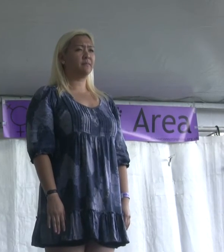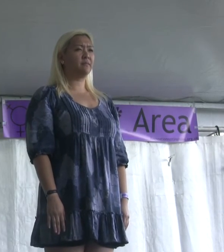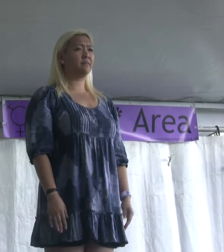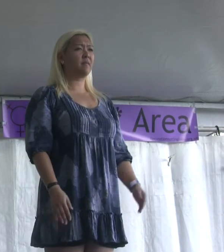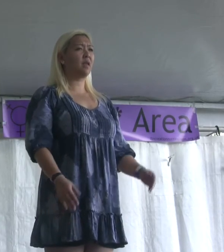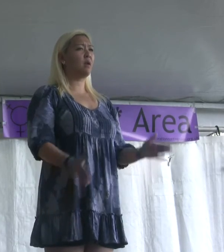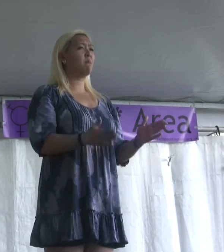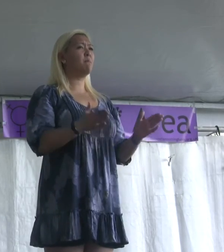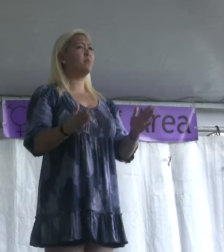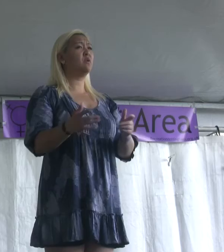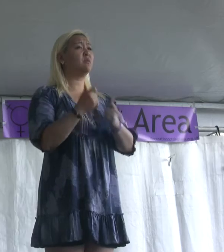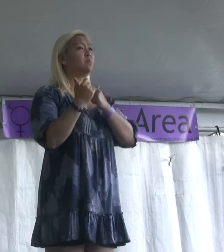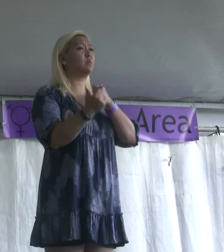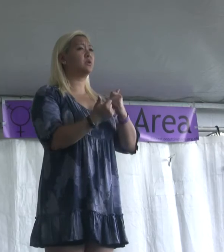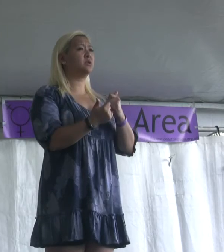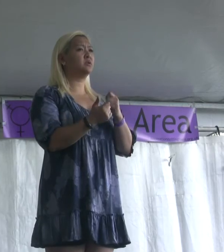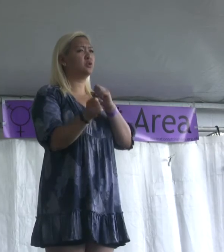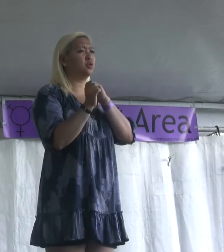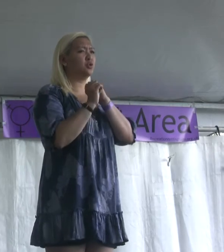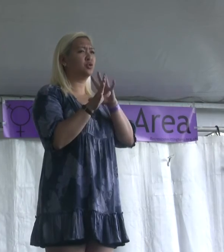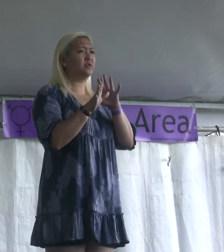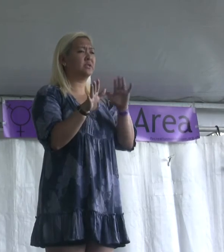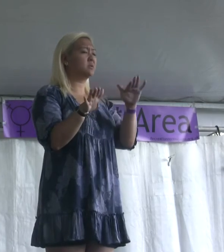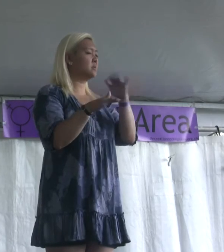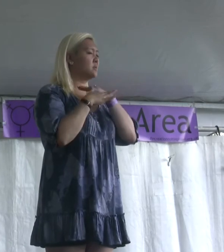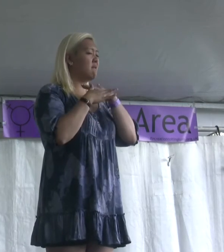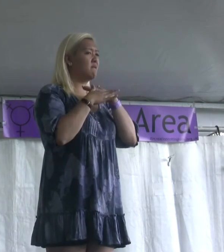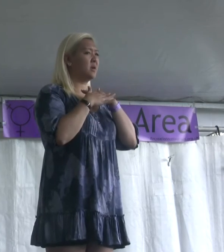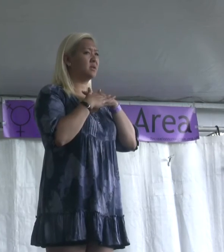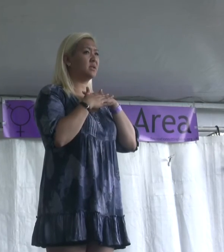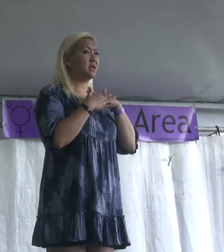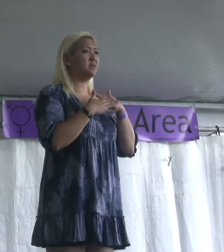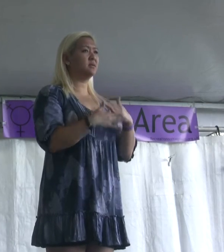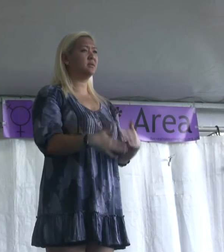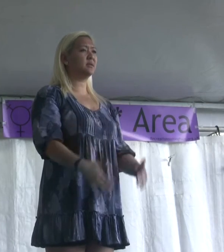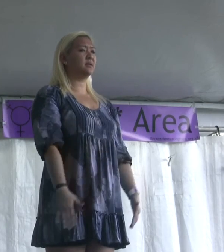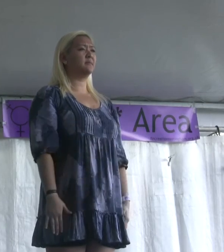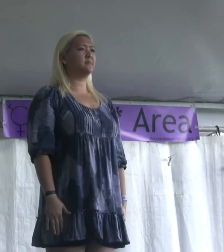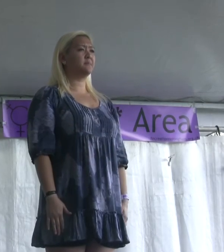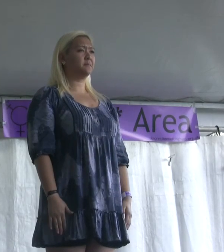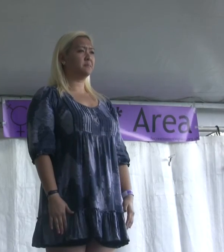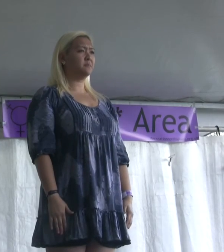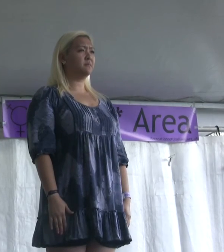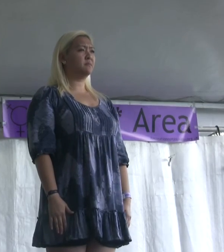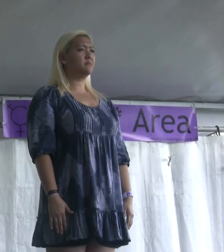screams It's suffocating, suffocating But it's so